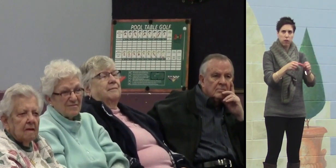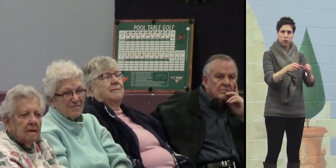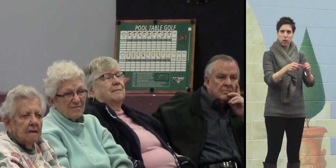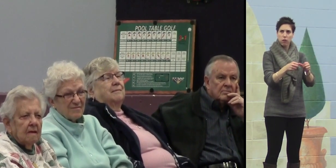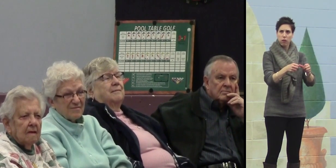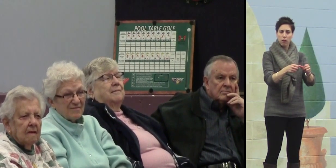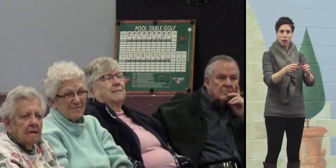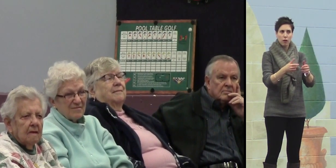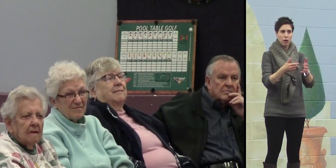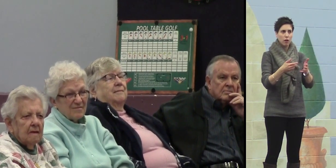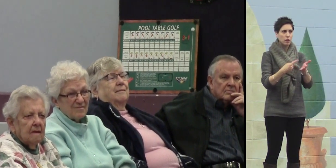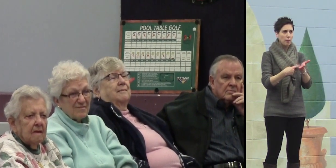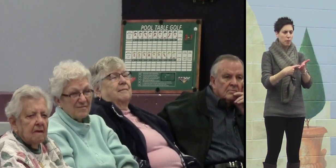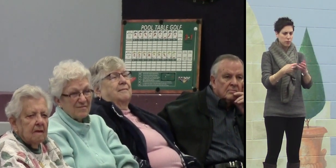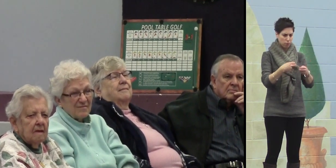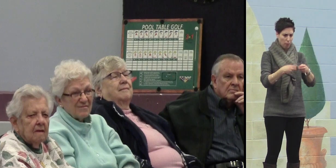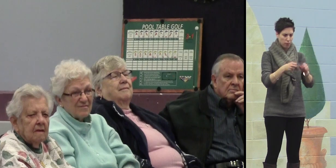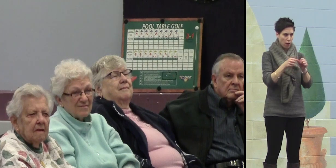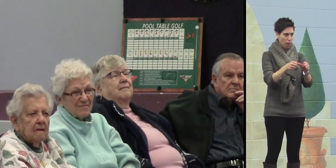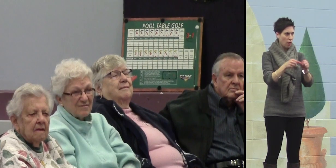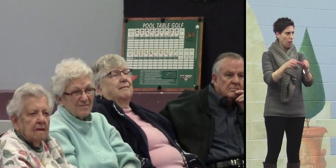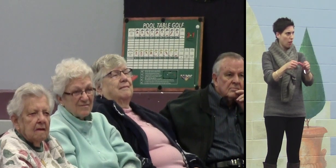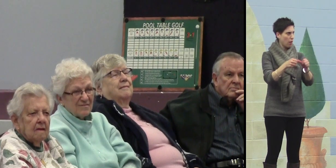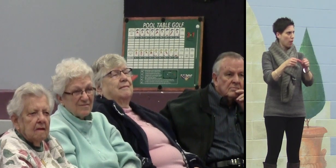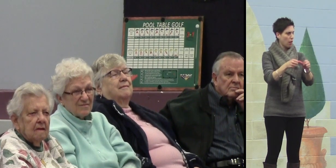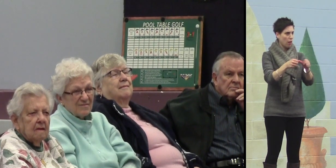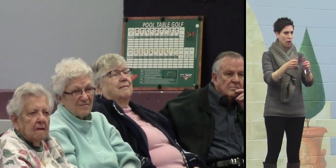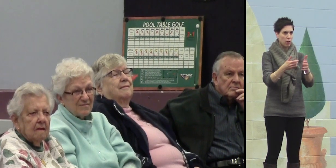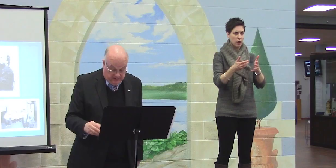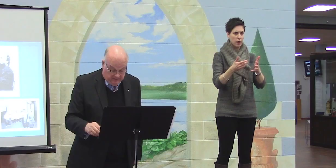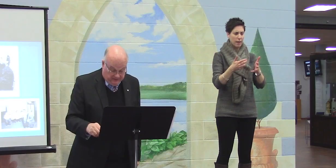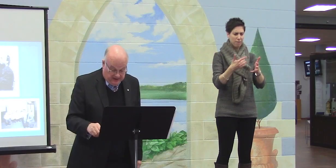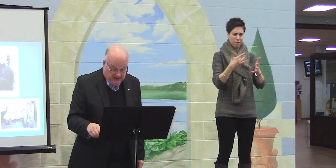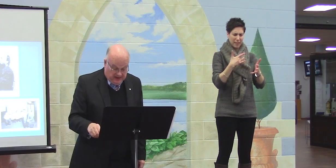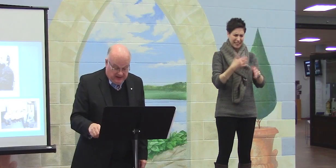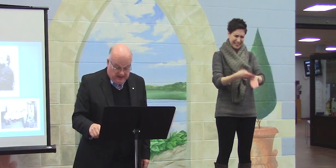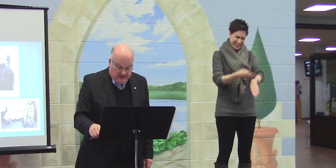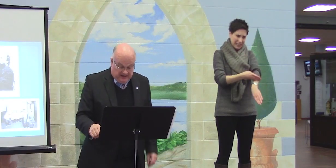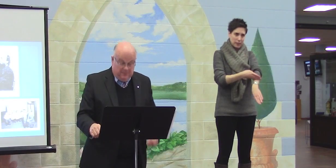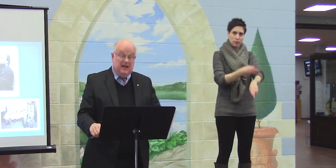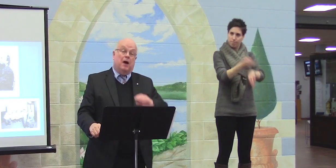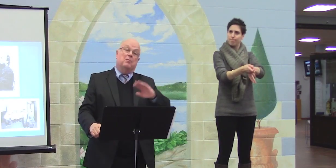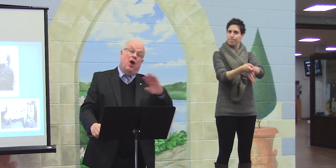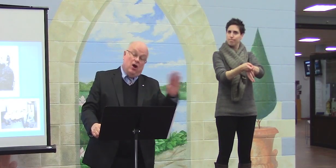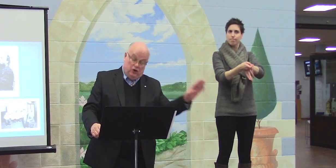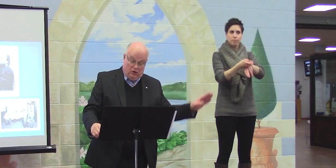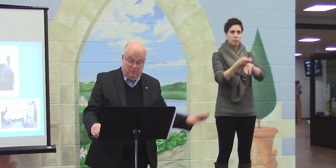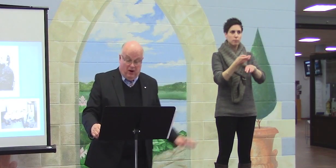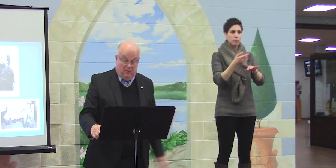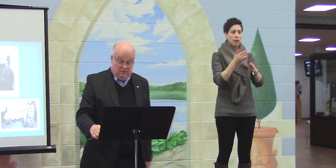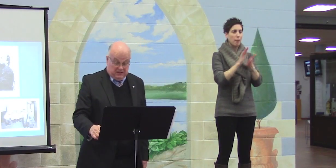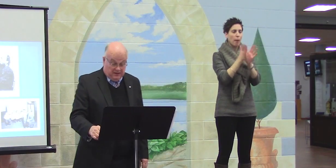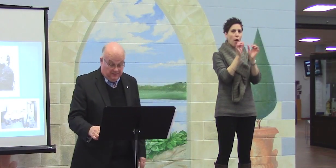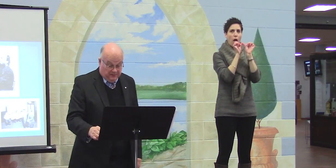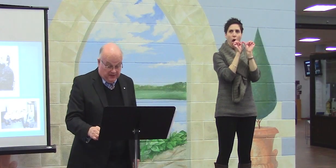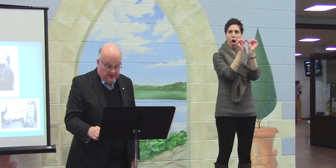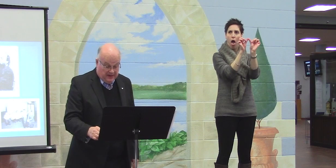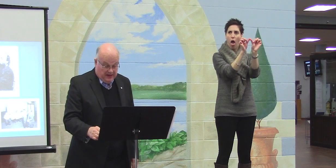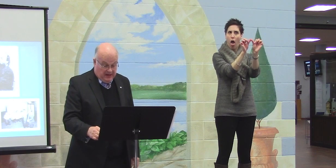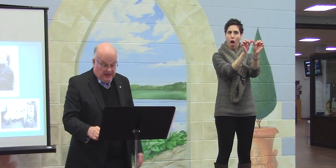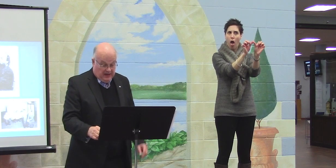Sometimes your problems just keep on going. And it's hard to get feeling better. And they become long-term problems.